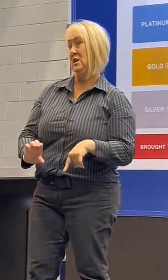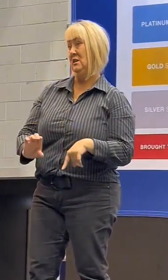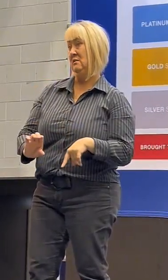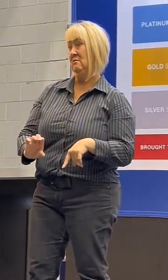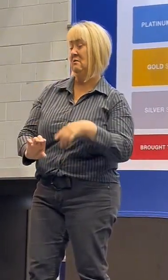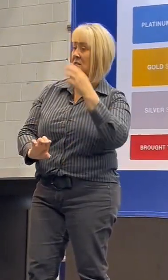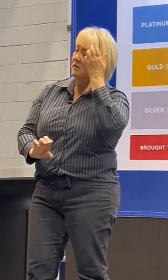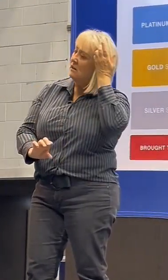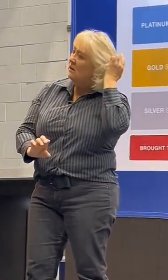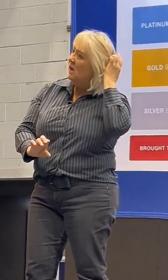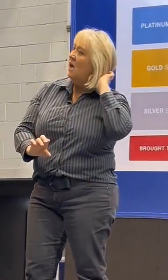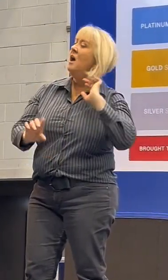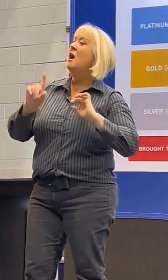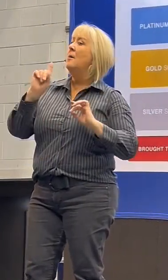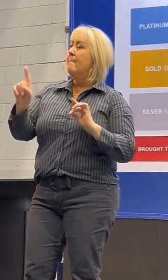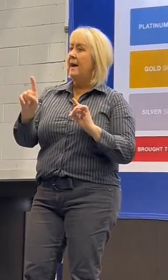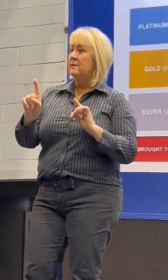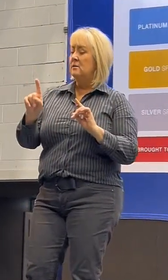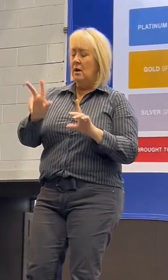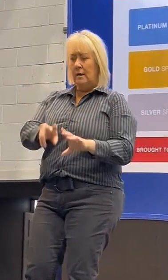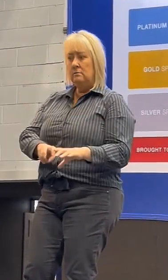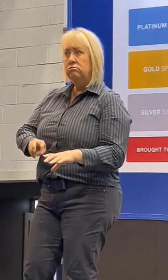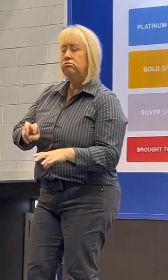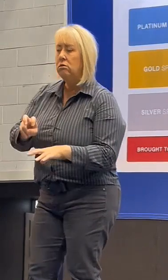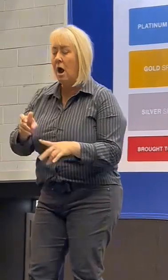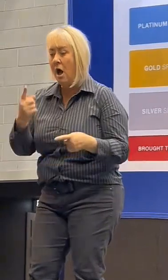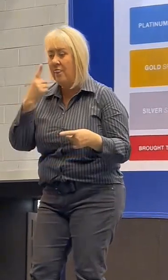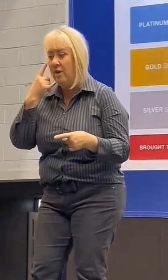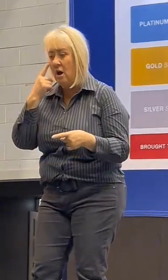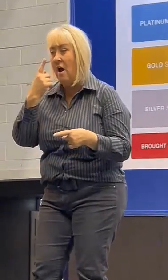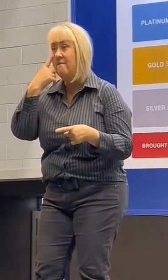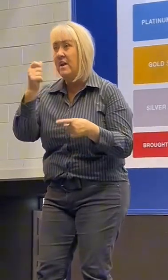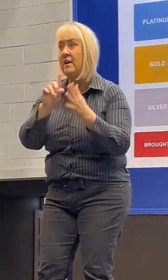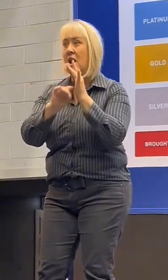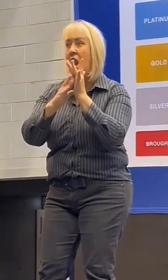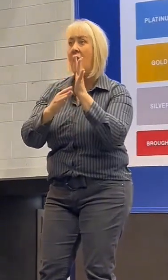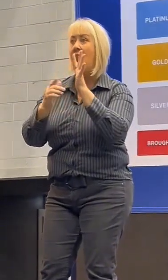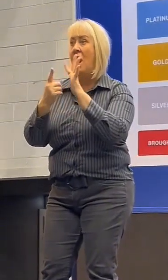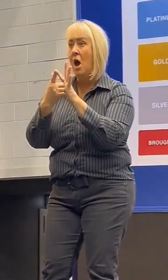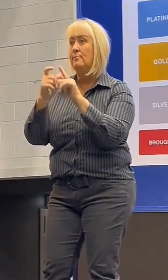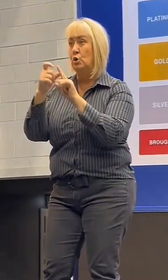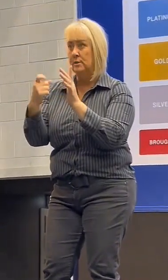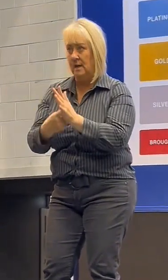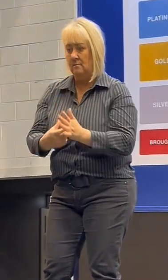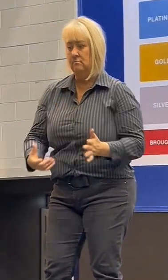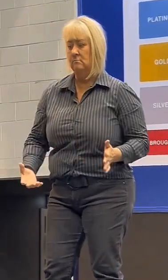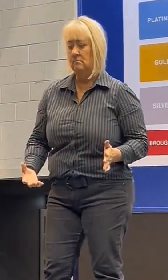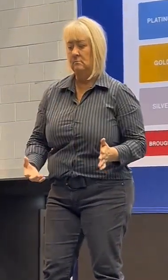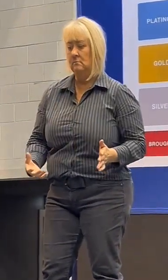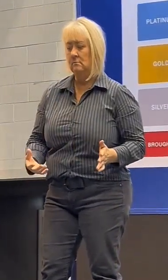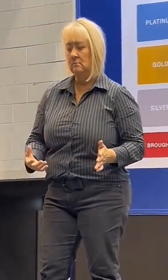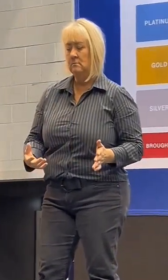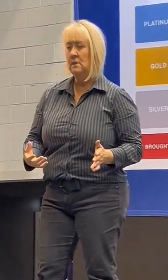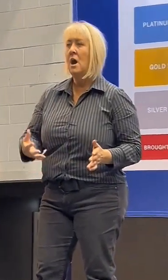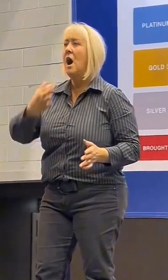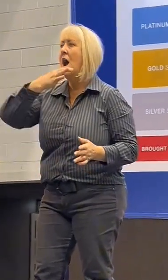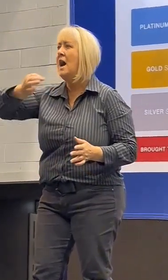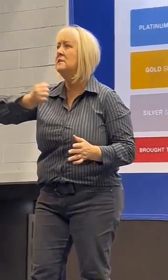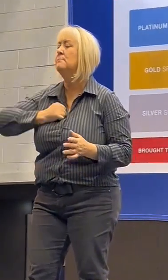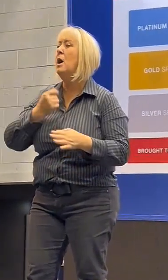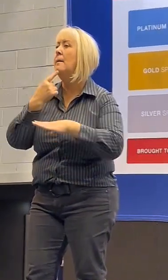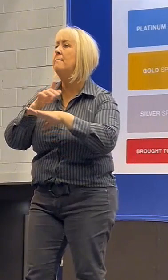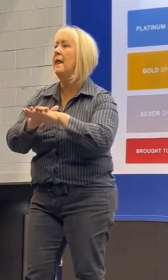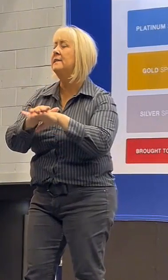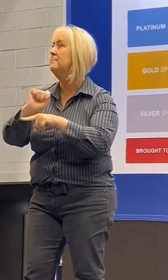Nevertheless, I sprung into action. I found a Lyme literate doctor, which is extremely rare, and requested my blood to be